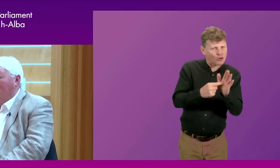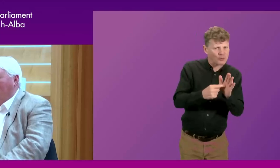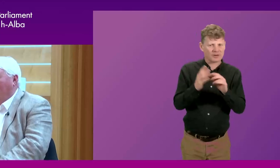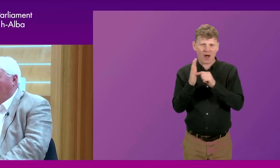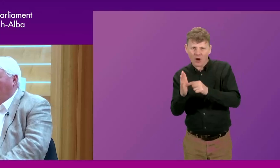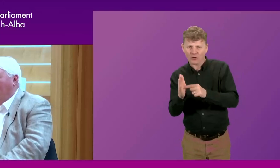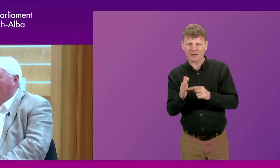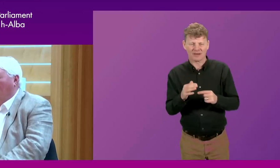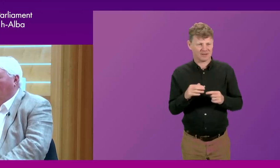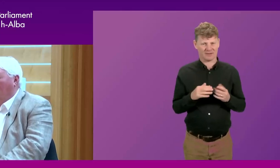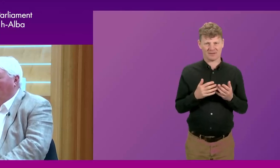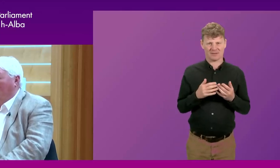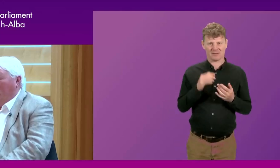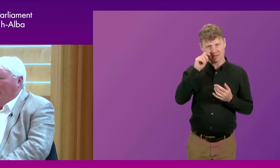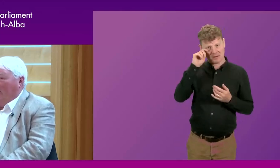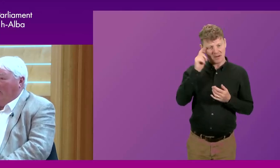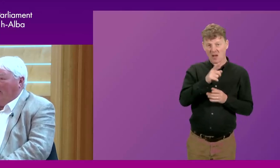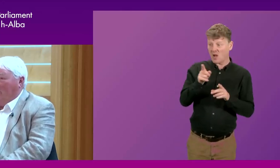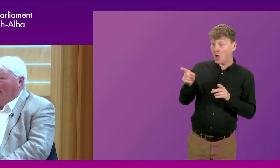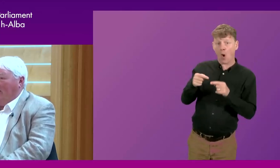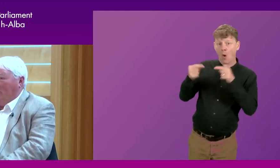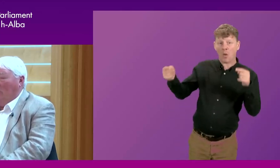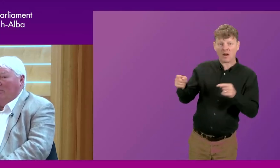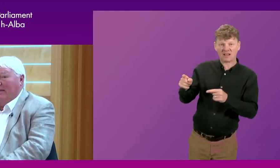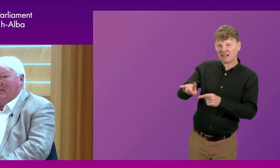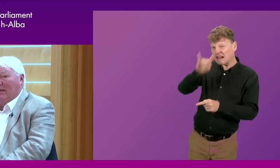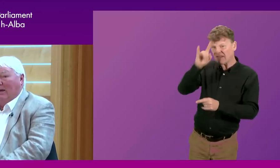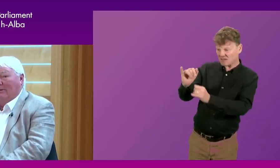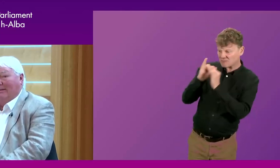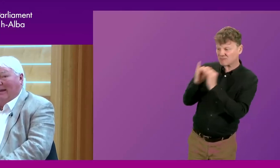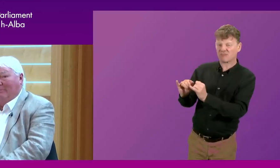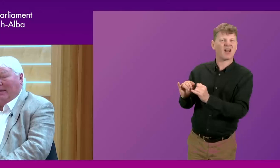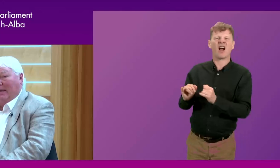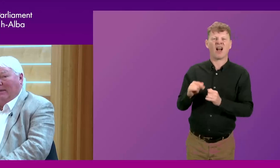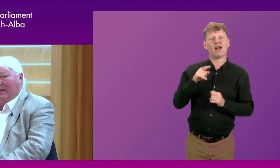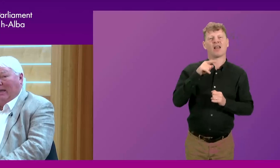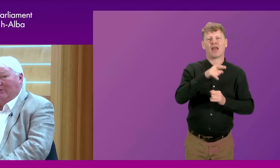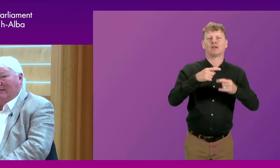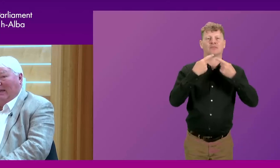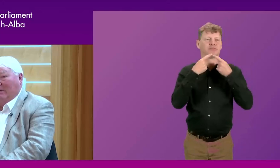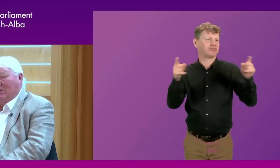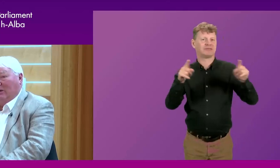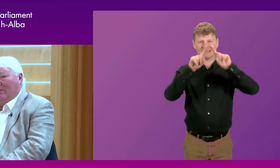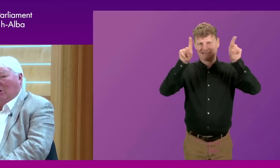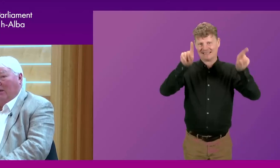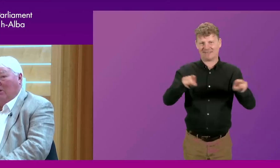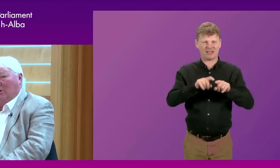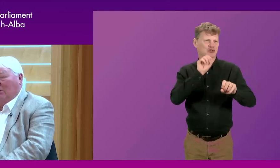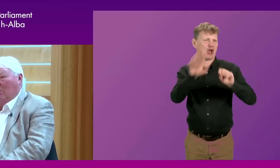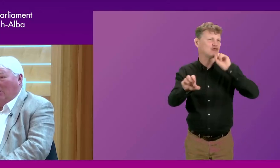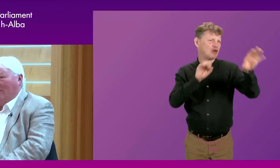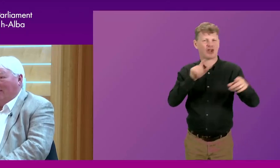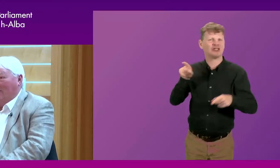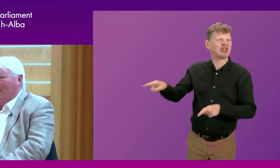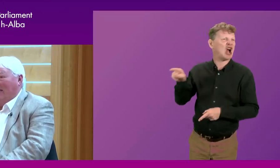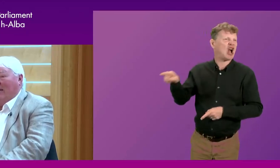as if they believe their opponents are the embodiment of all evil? Because experience has taught them and that's how you get on the telly. You get on the telly by shouting and bawling. You don't